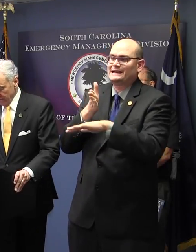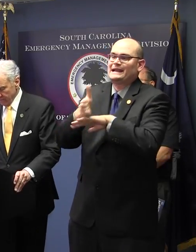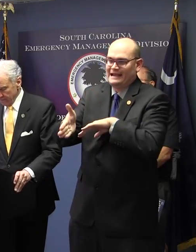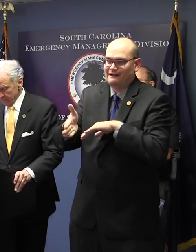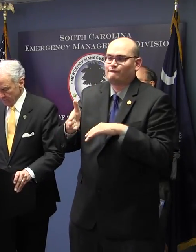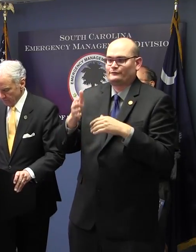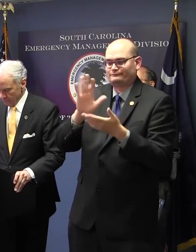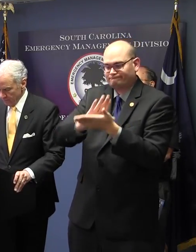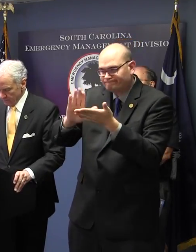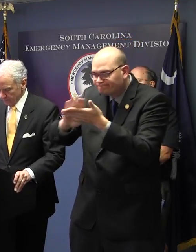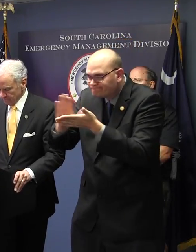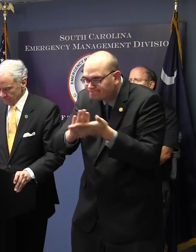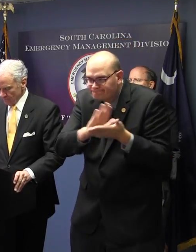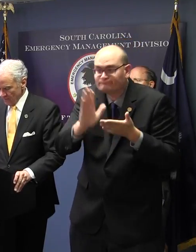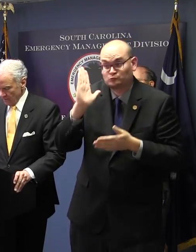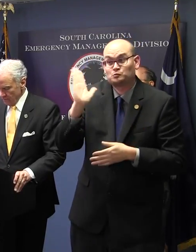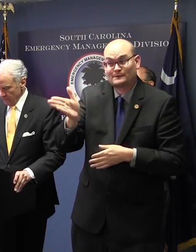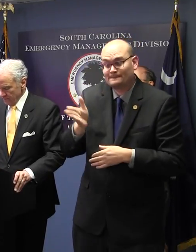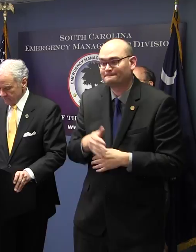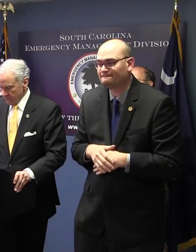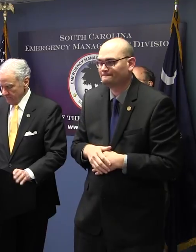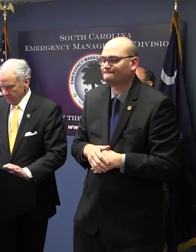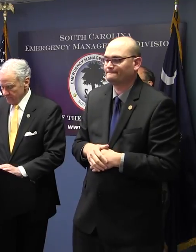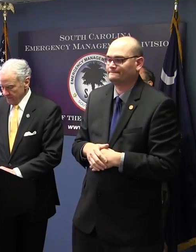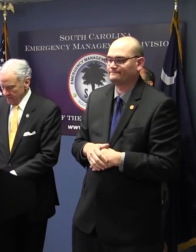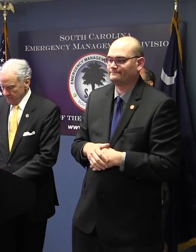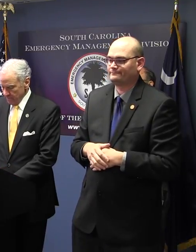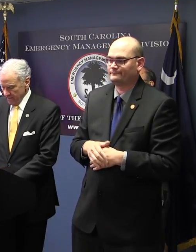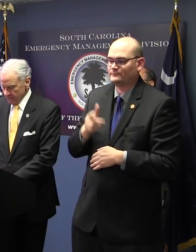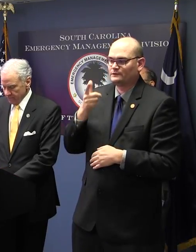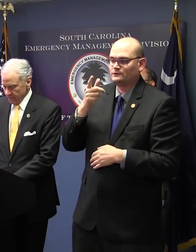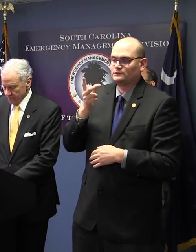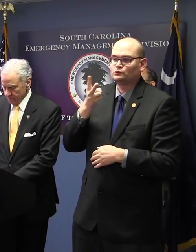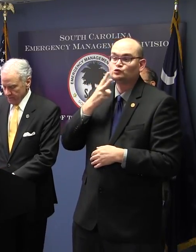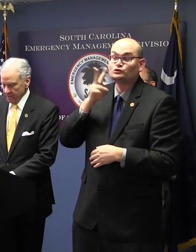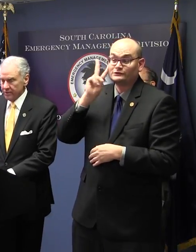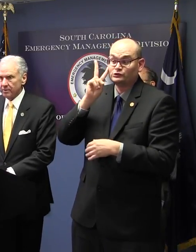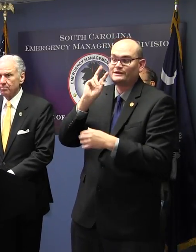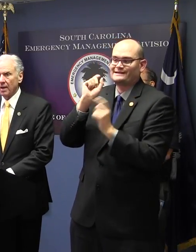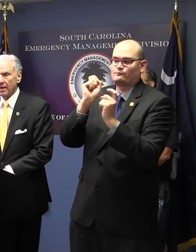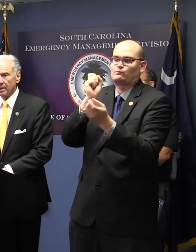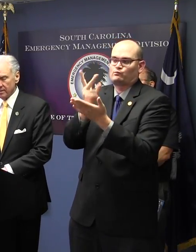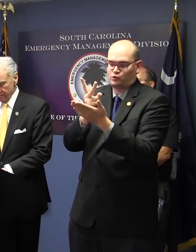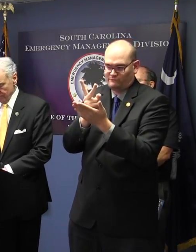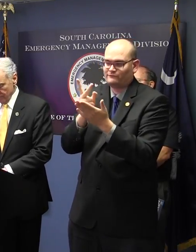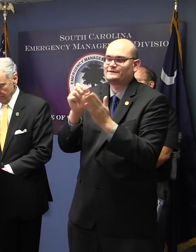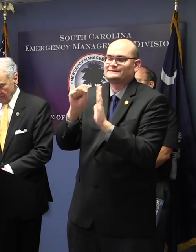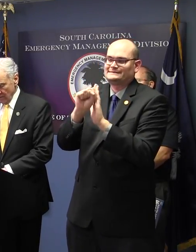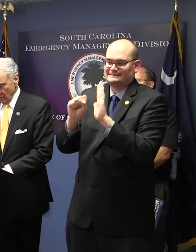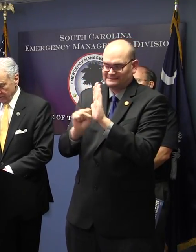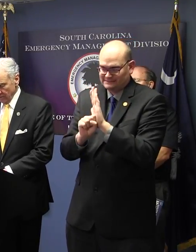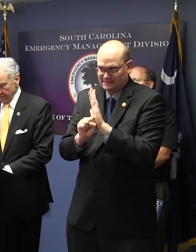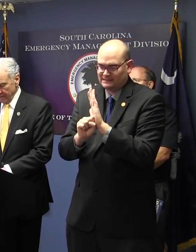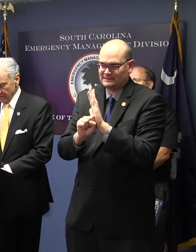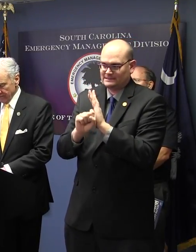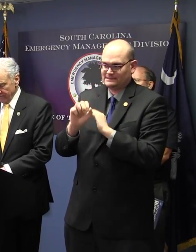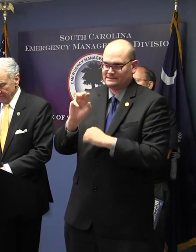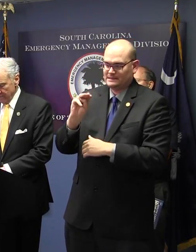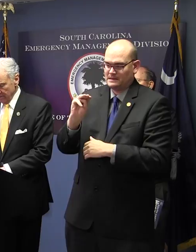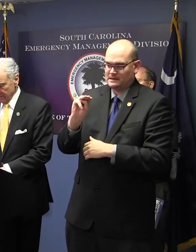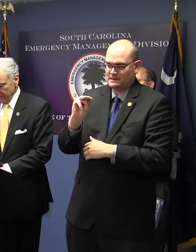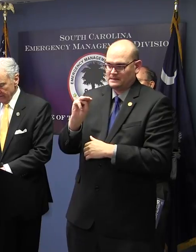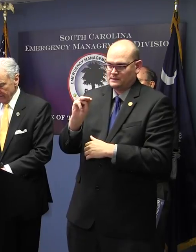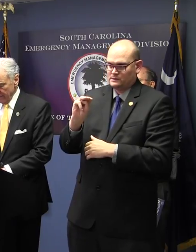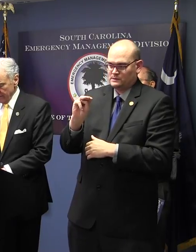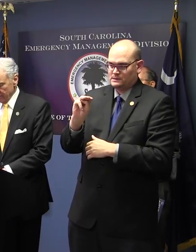ago, I gave official approval to execute the state mass transportation plan, which allows